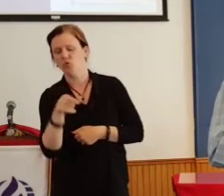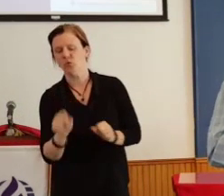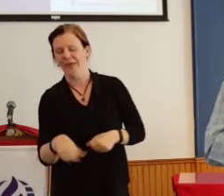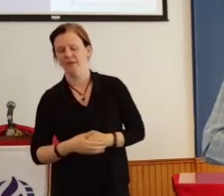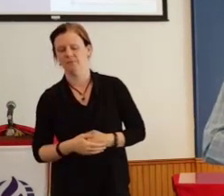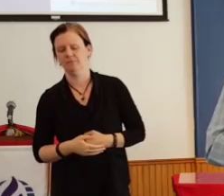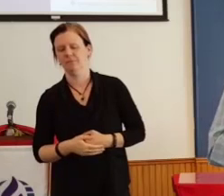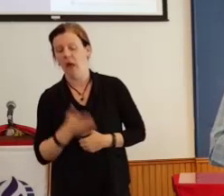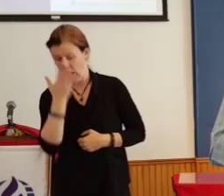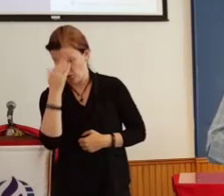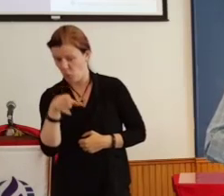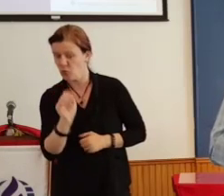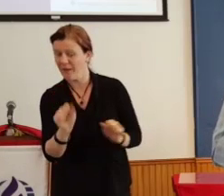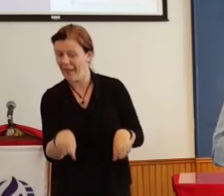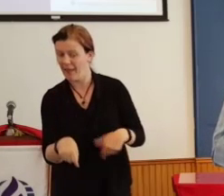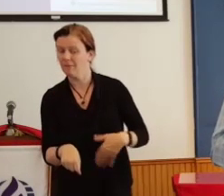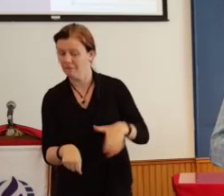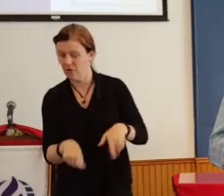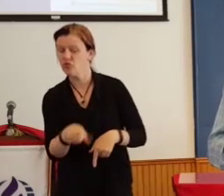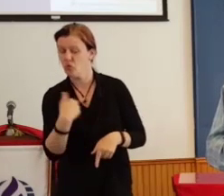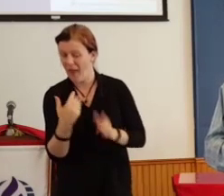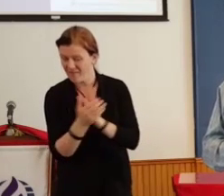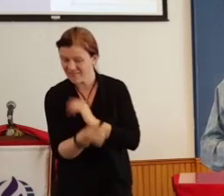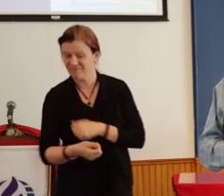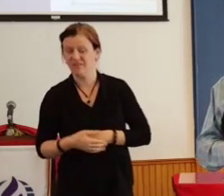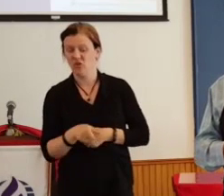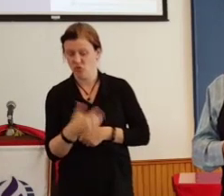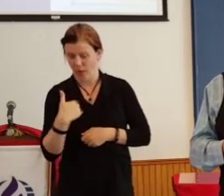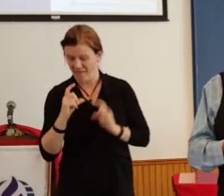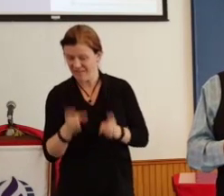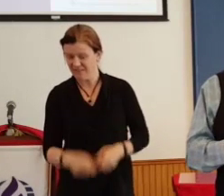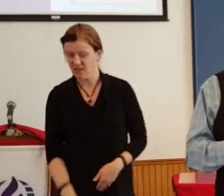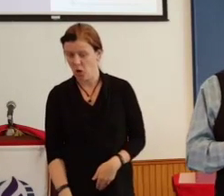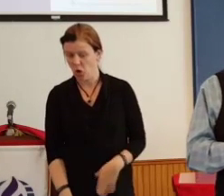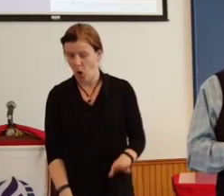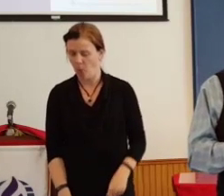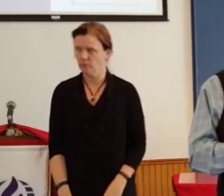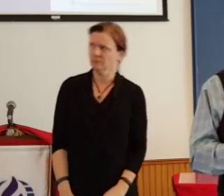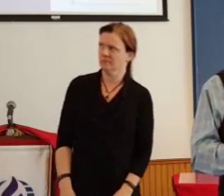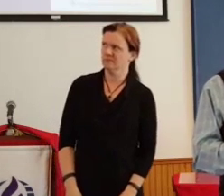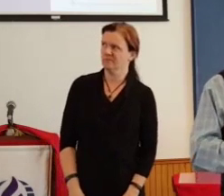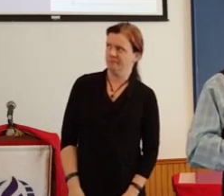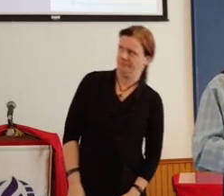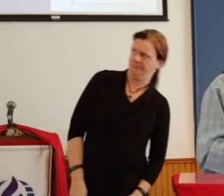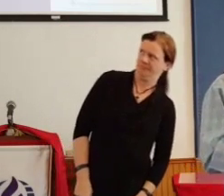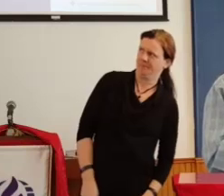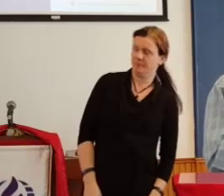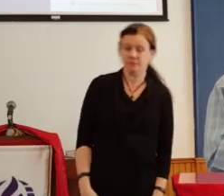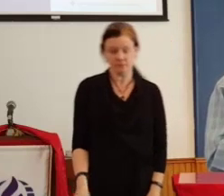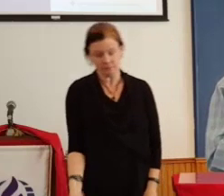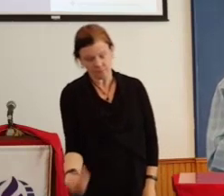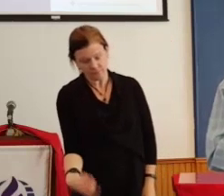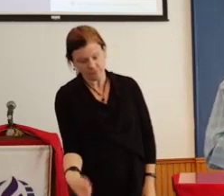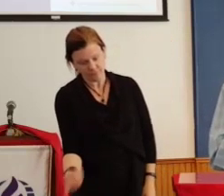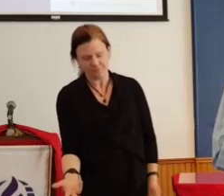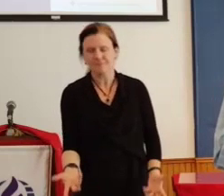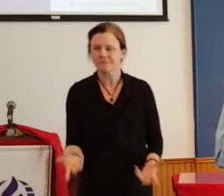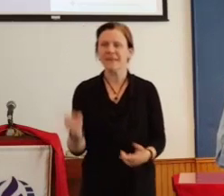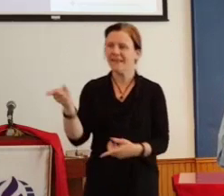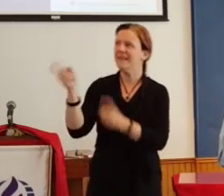talents and tools to do it. God will equip us for our calling, our journey, and our mission. We